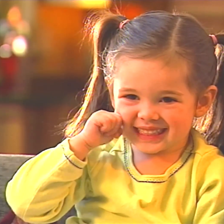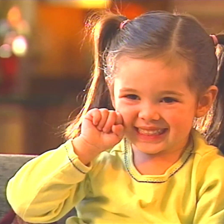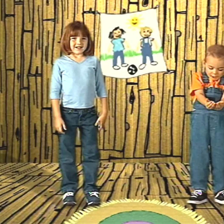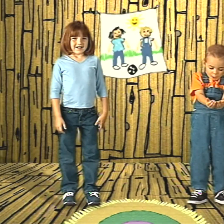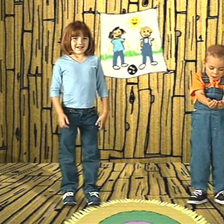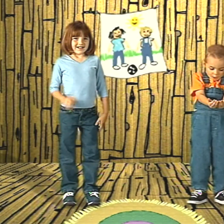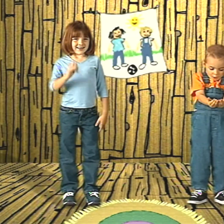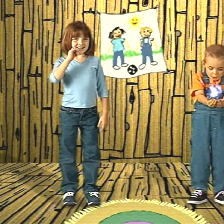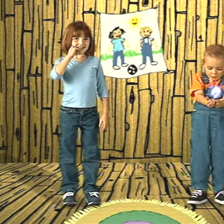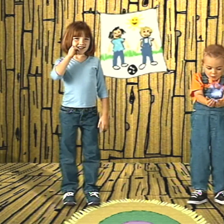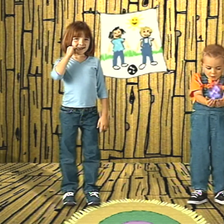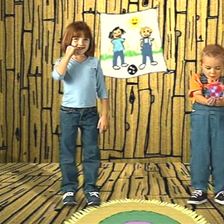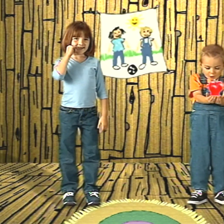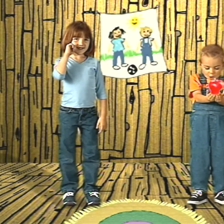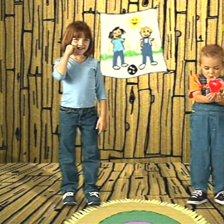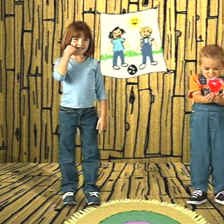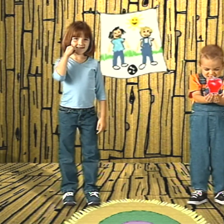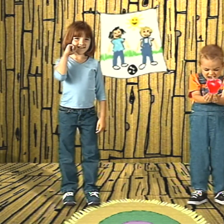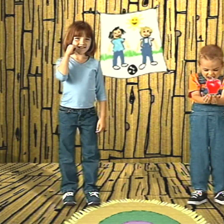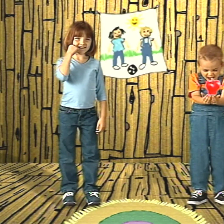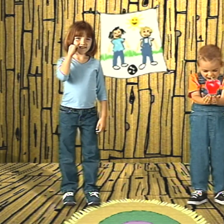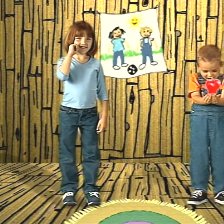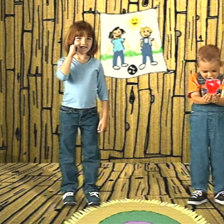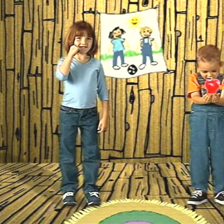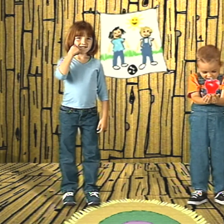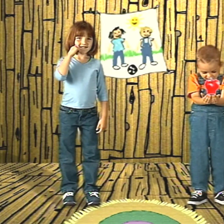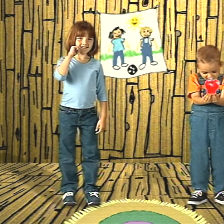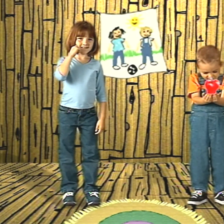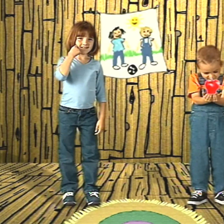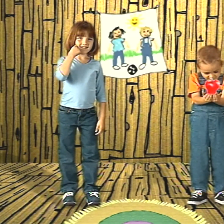Oh, yeah! There's an apple for Alex!